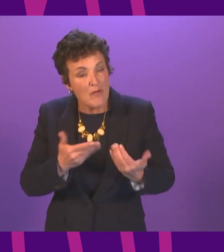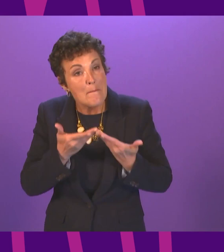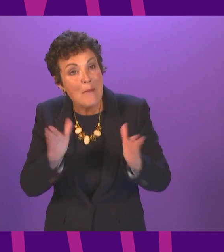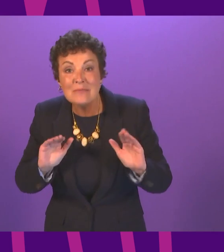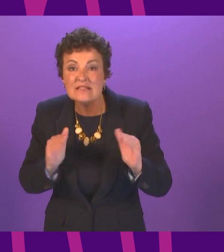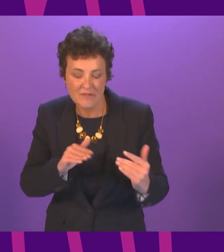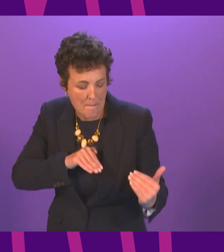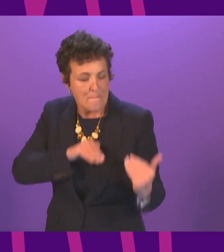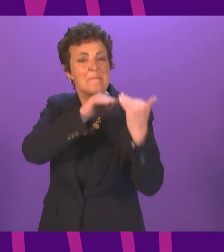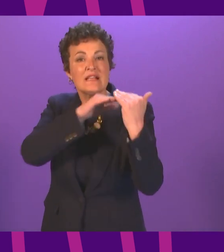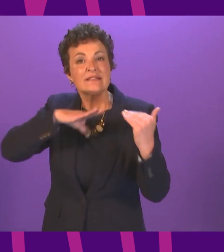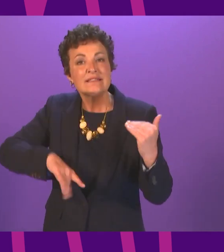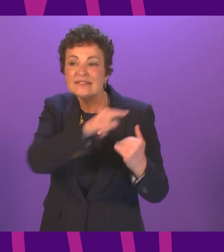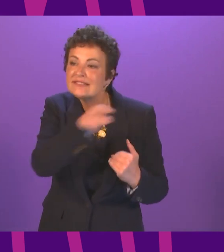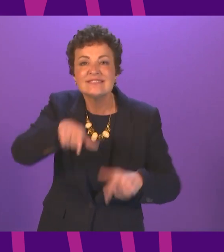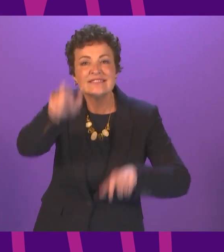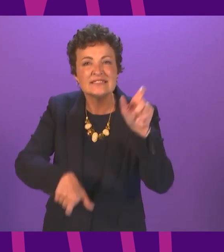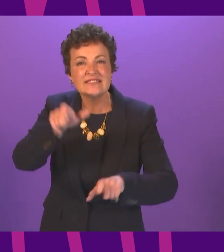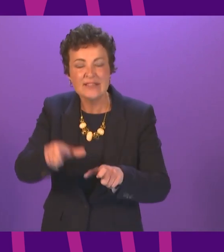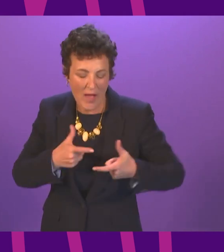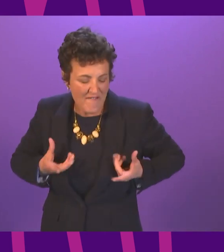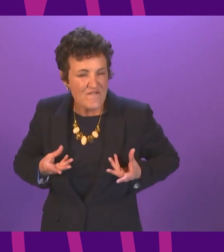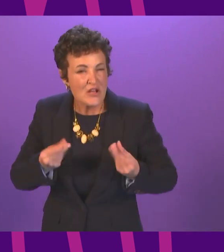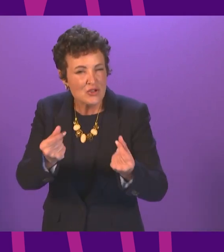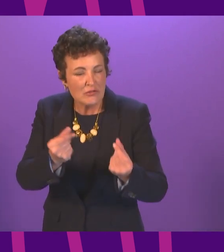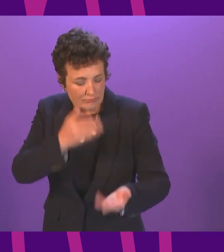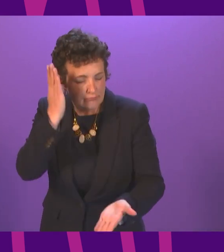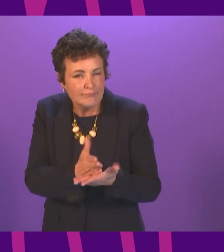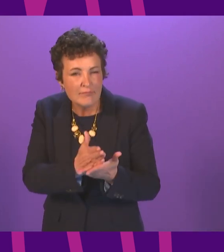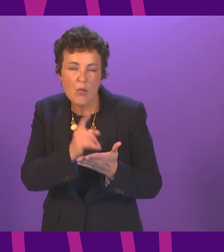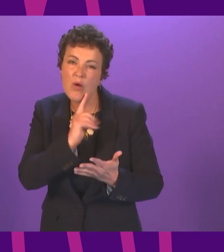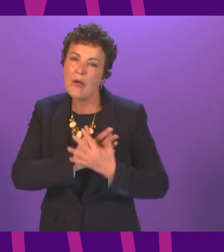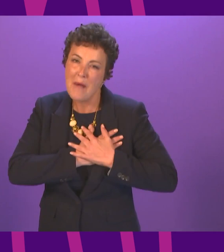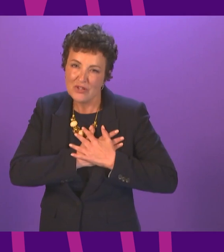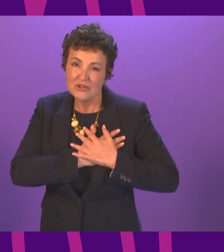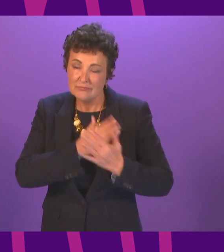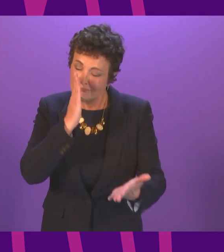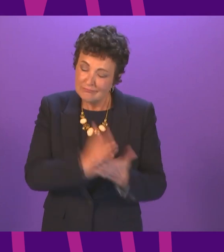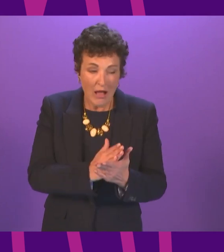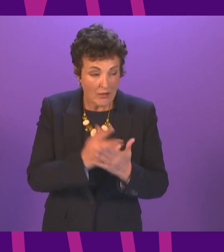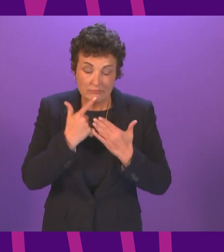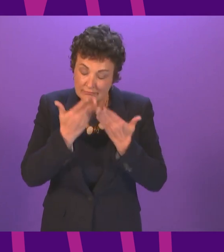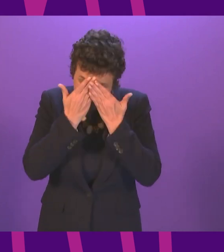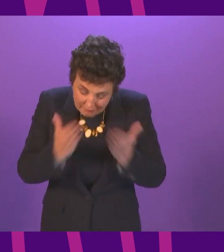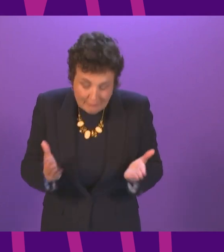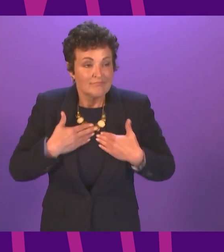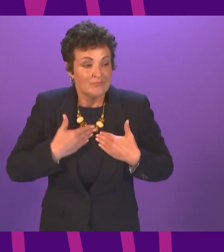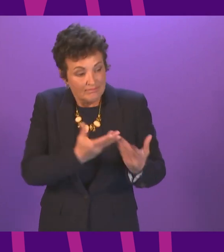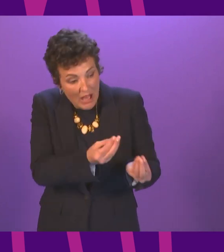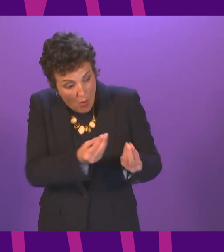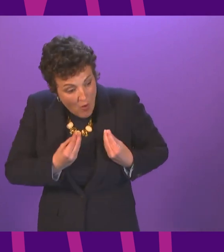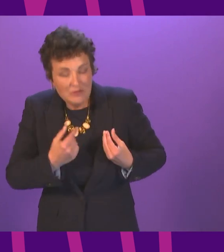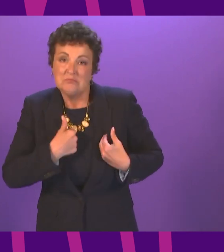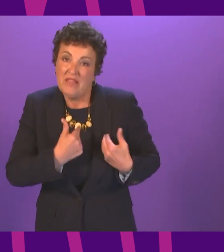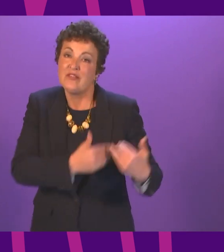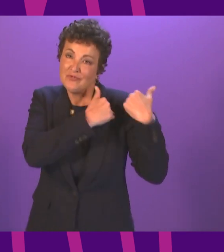citizens efficiently, effectively and with compassion. It is a great privilege to be asked to lead that mission and a responsibility that